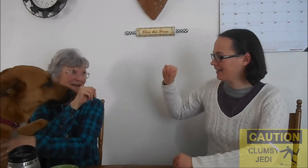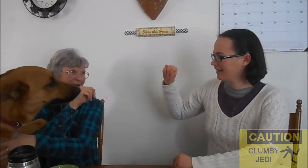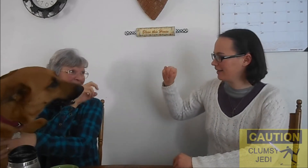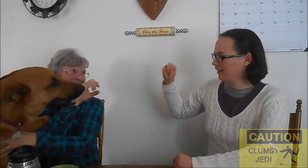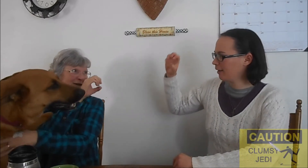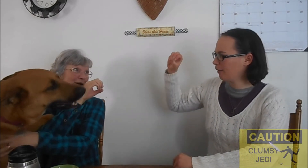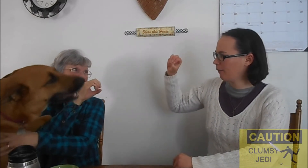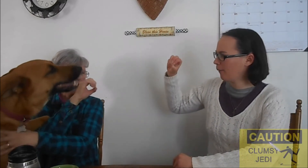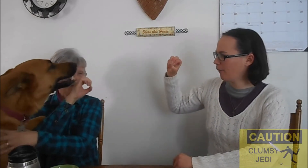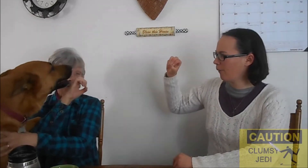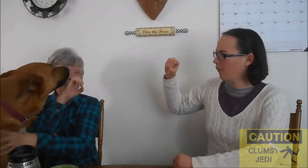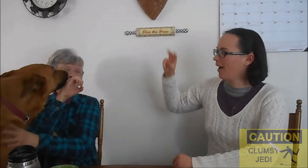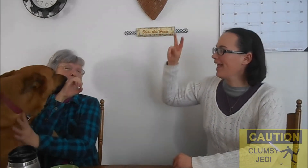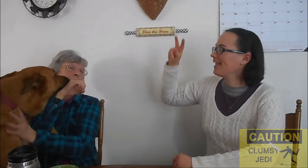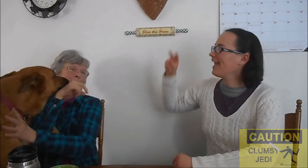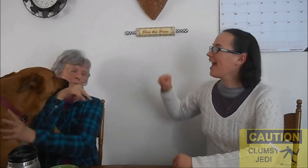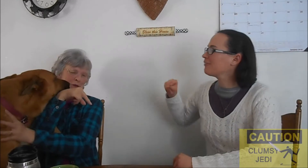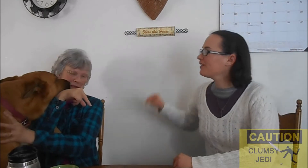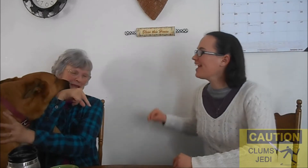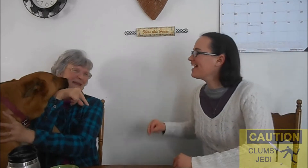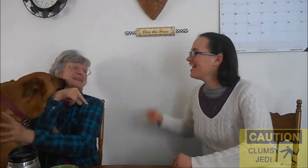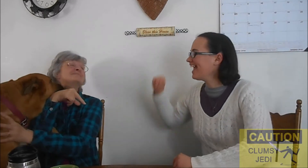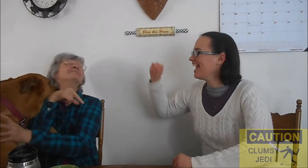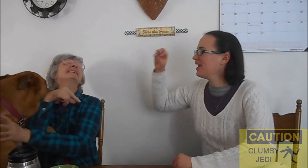7. 7. 7. 8. 7. 9.